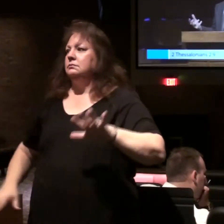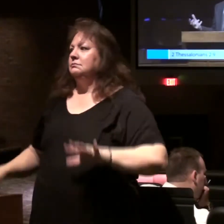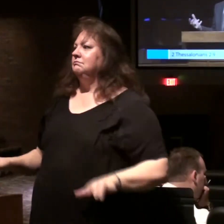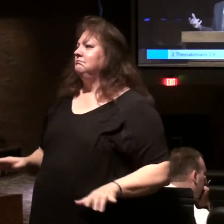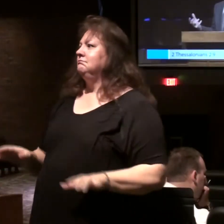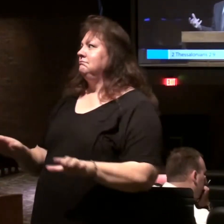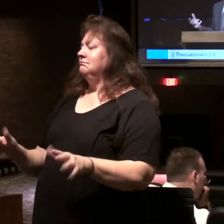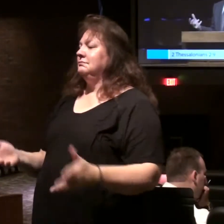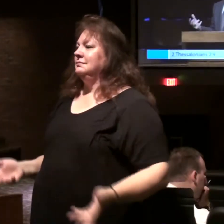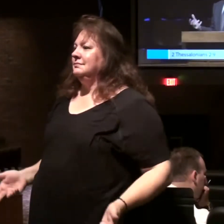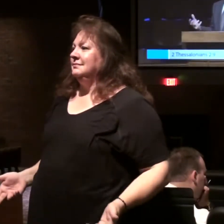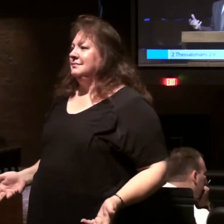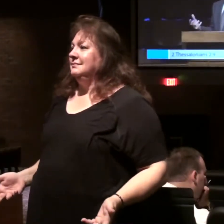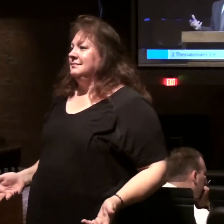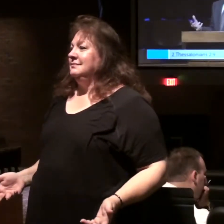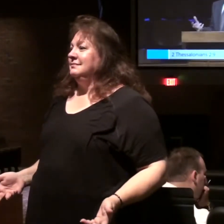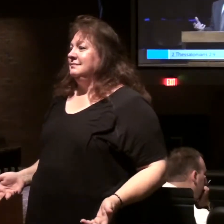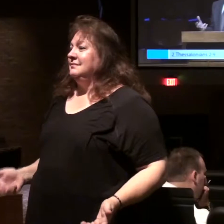things